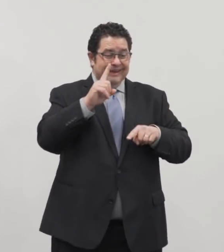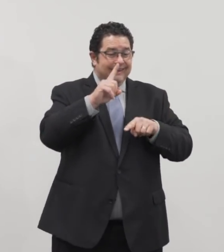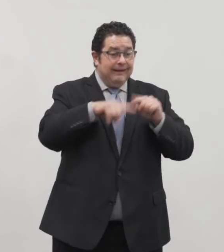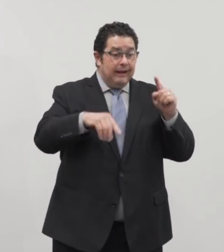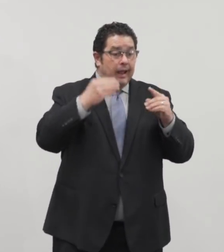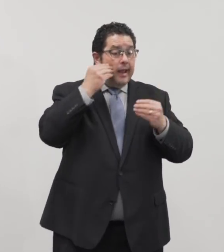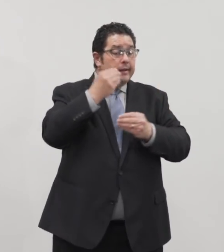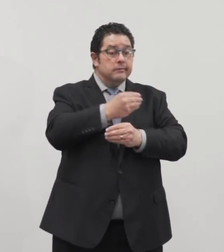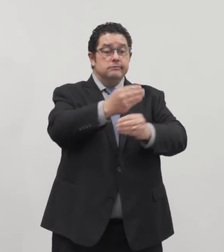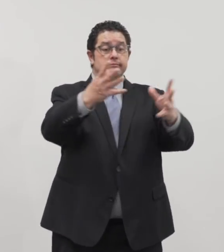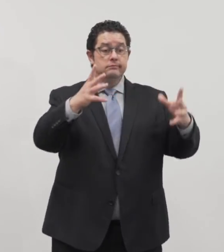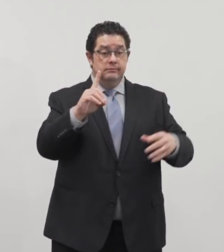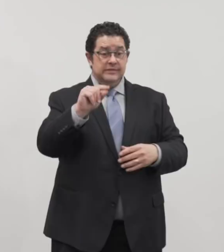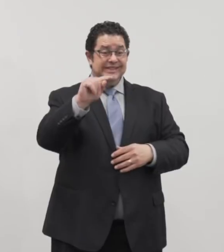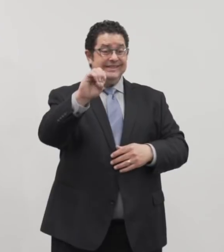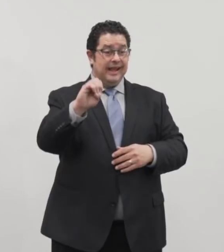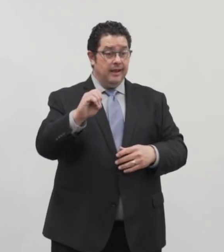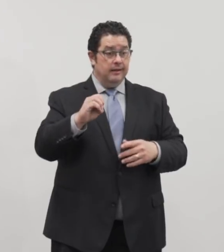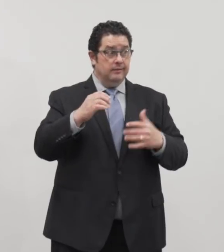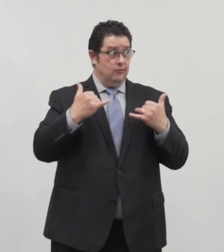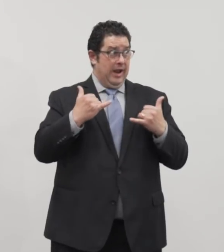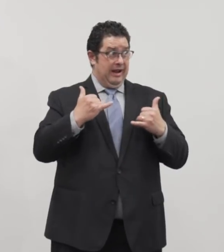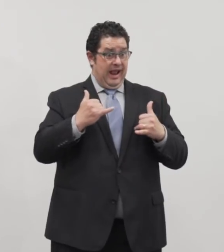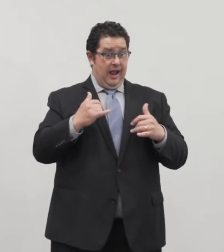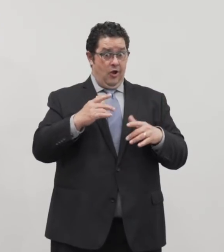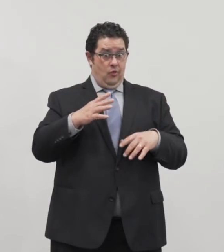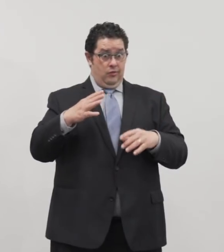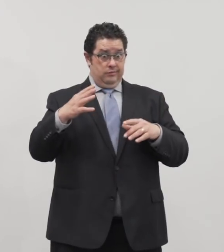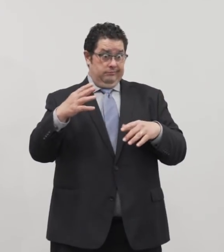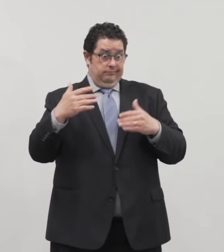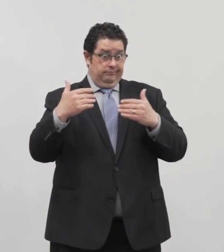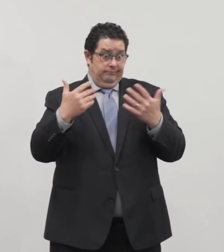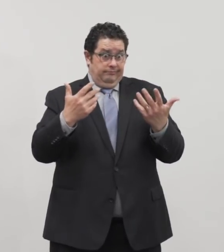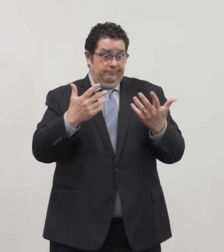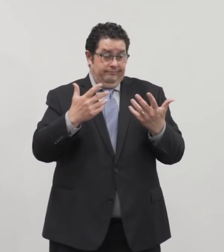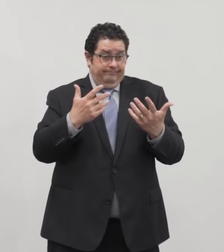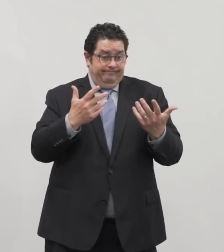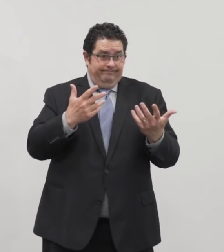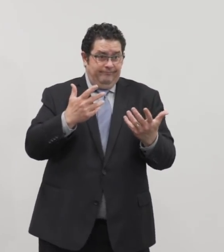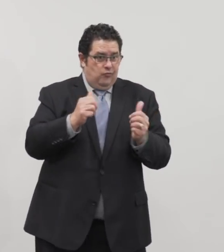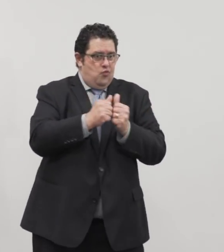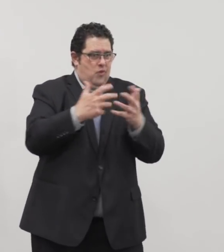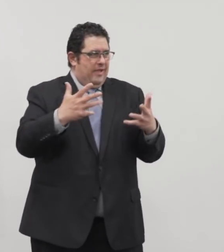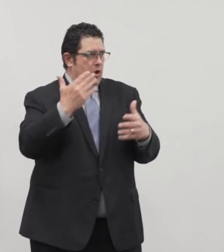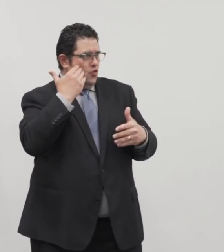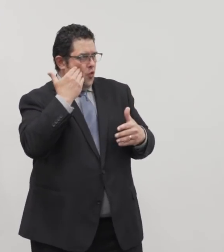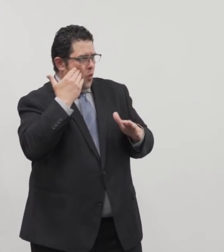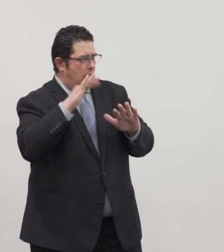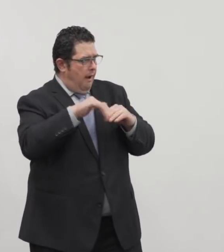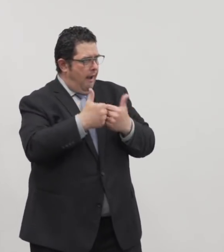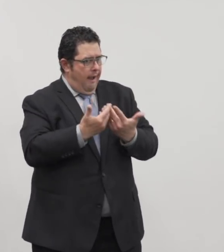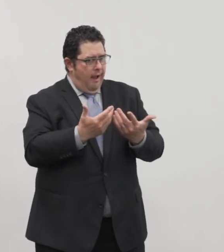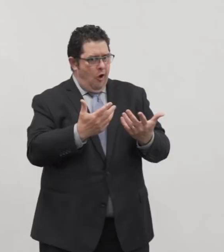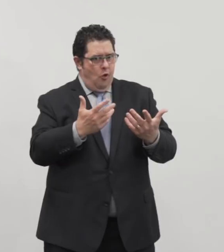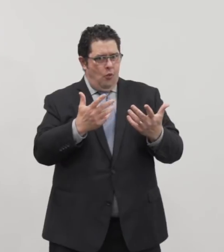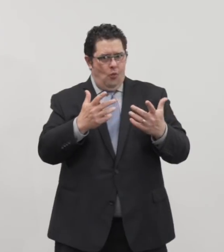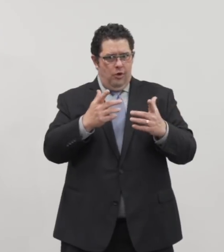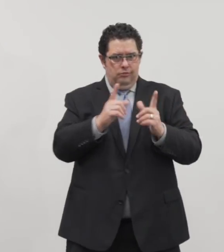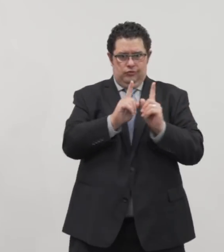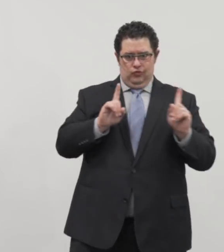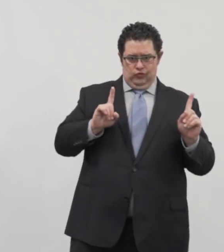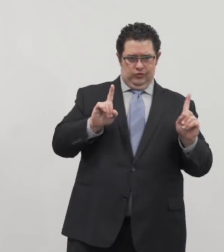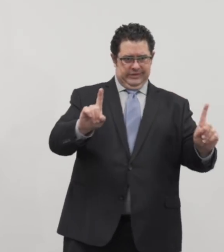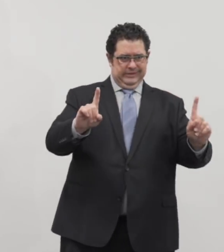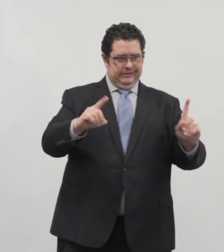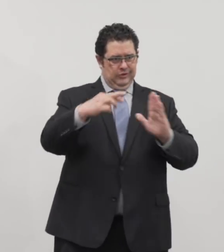unless we watch and see where the data goes and see how these new social distancing measures are accepted in our community.